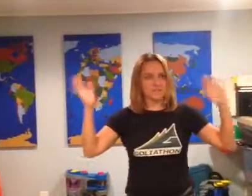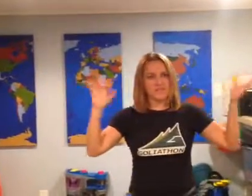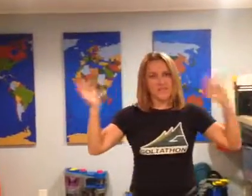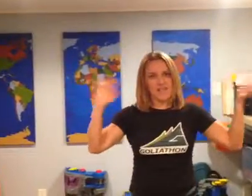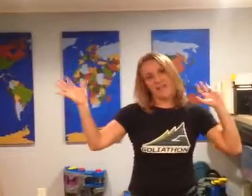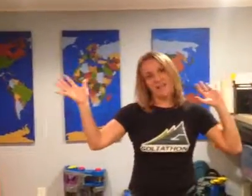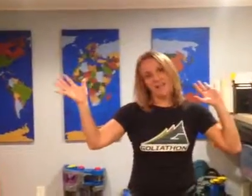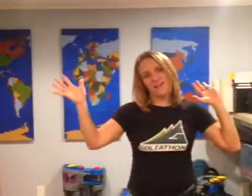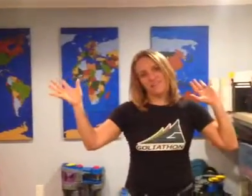realized.